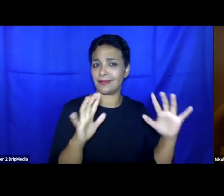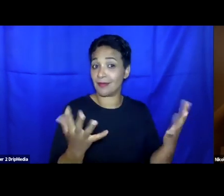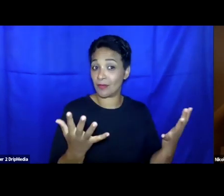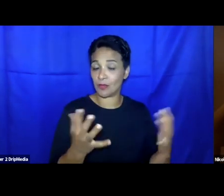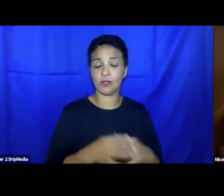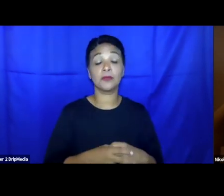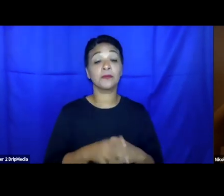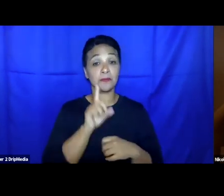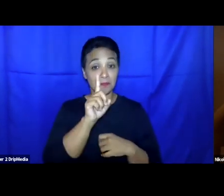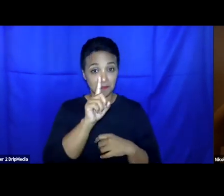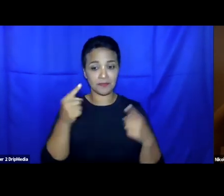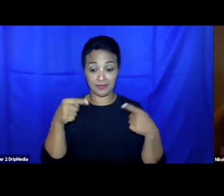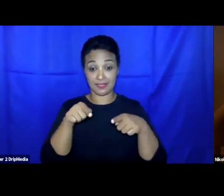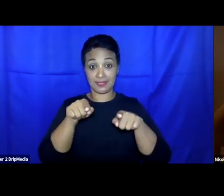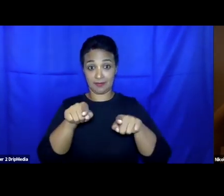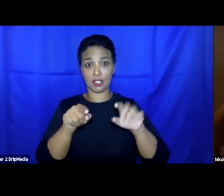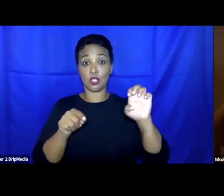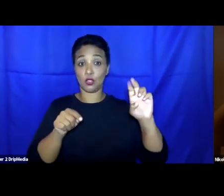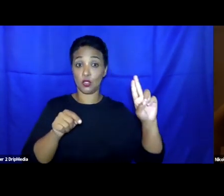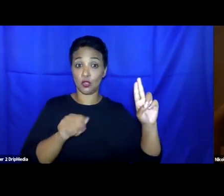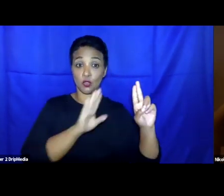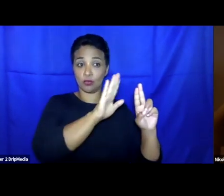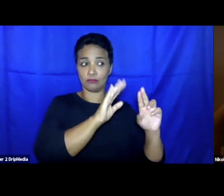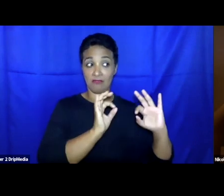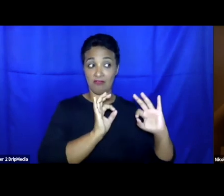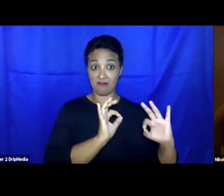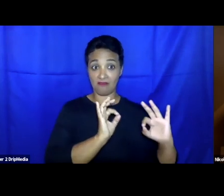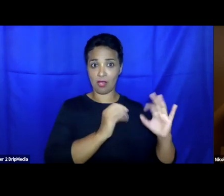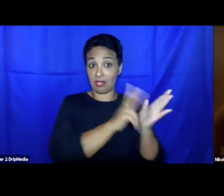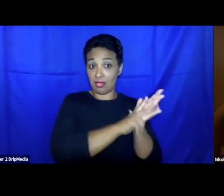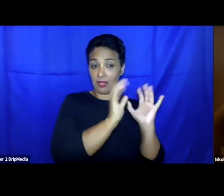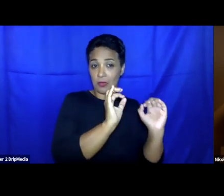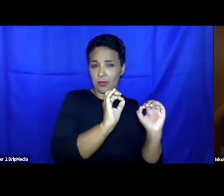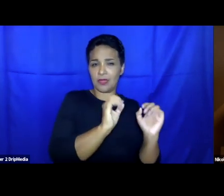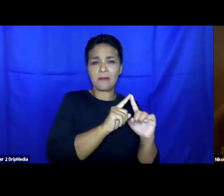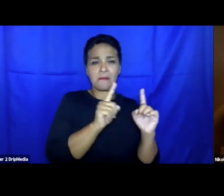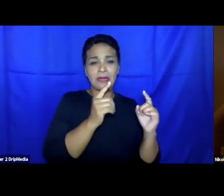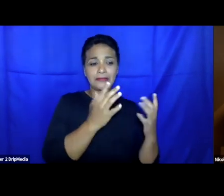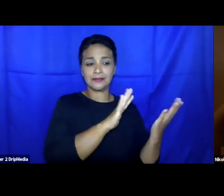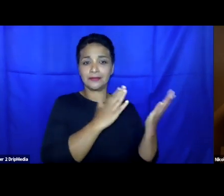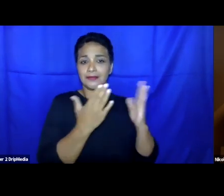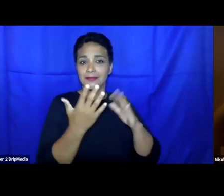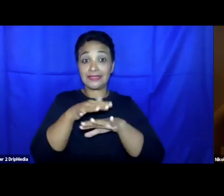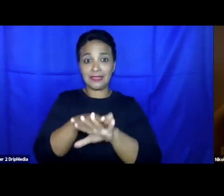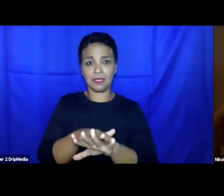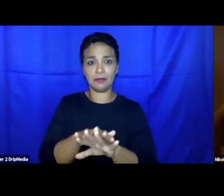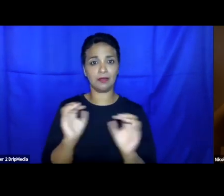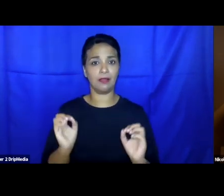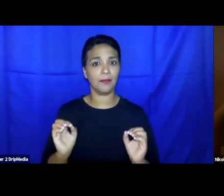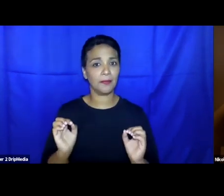are generally informal in nature, the actors that implement them are increasingly varied. So, while EU agencies such as